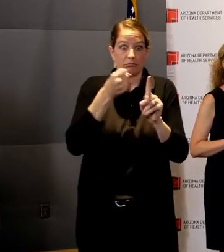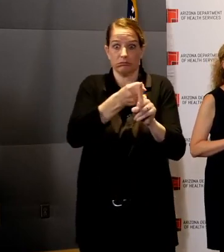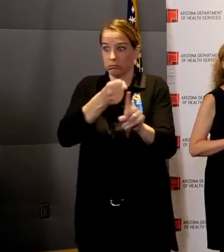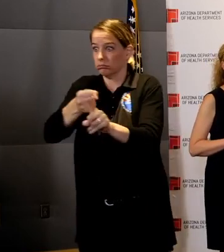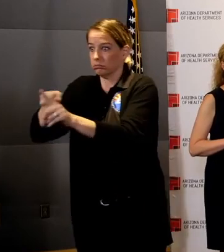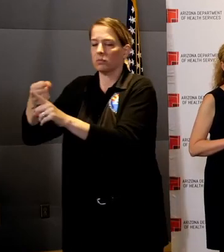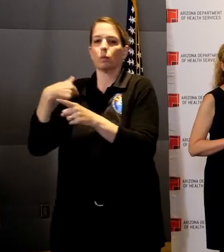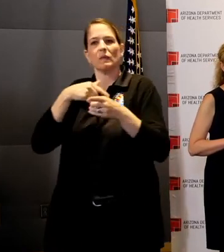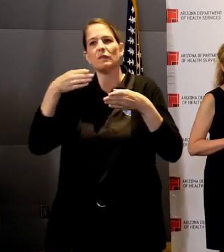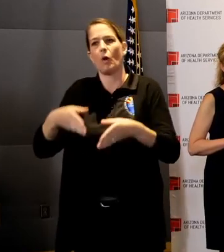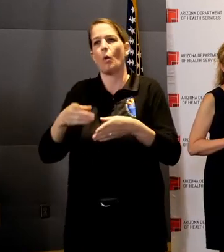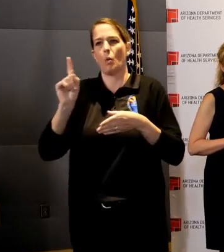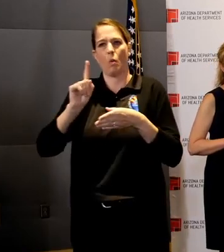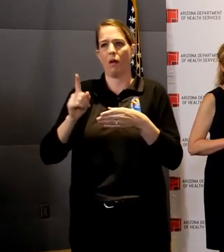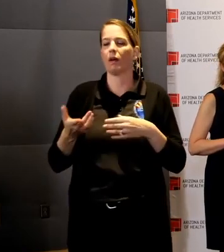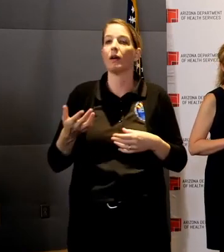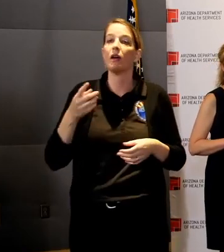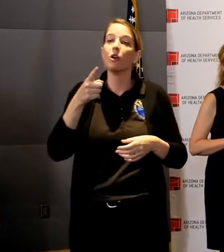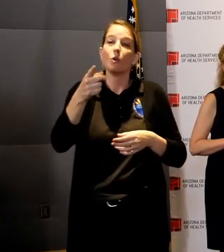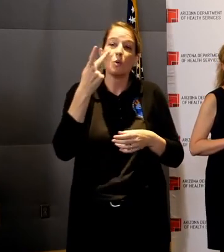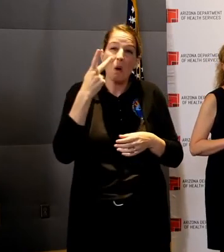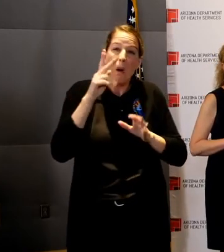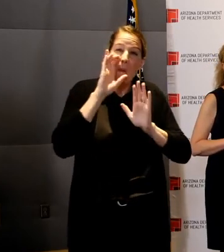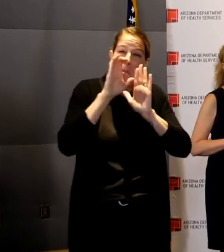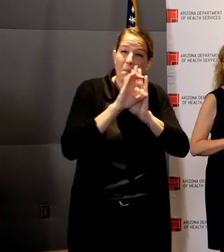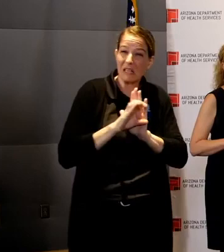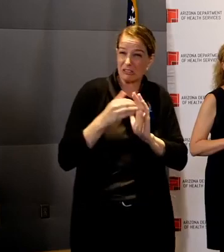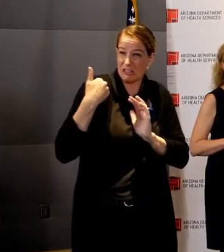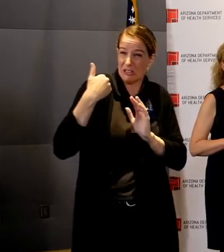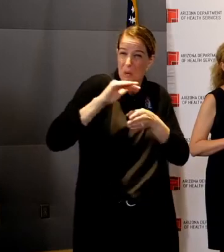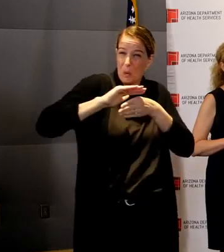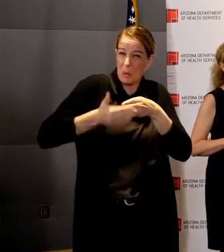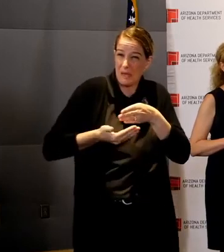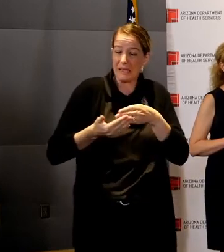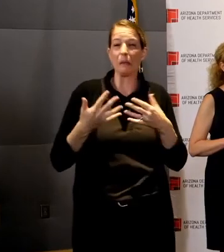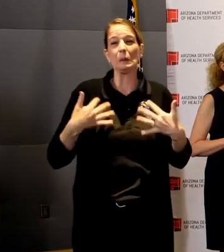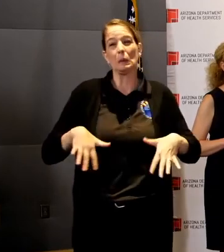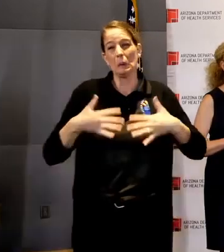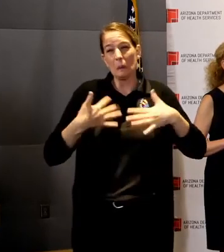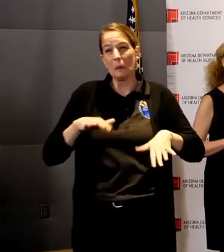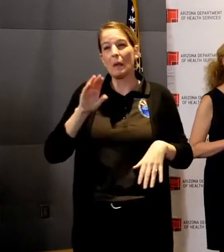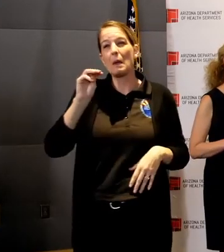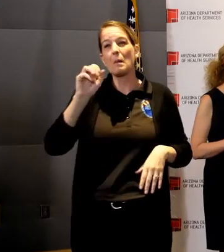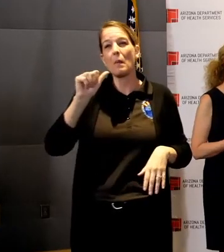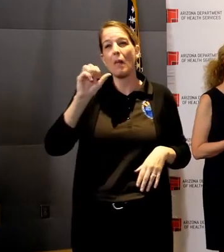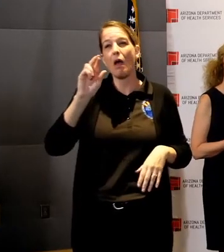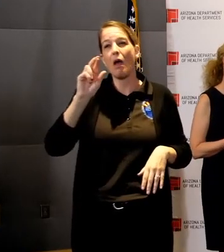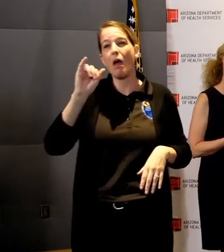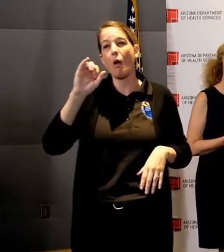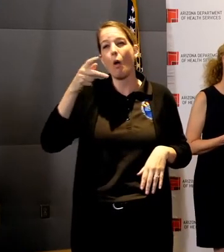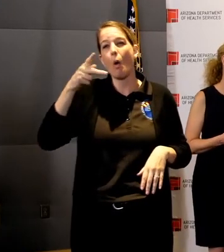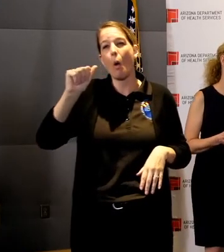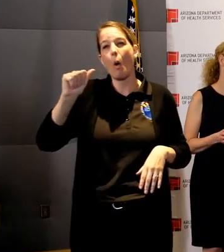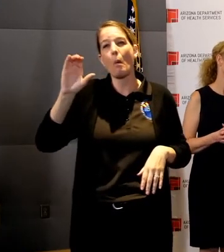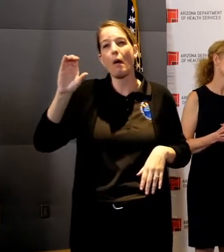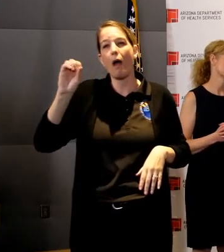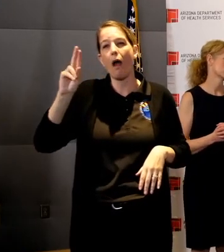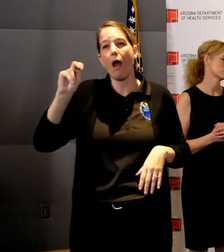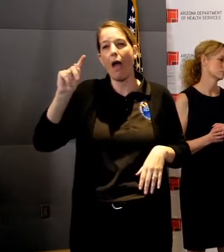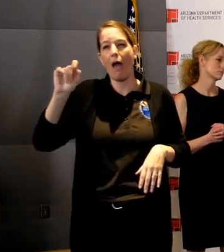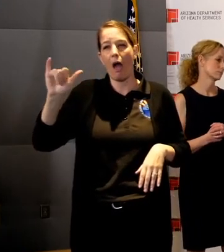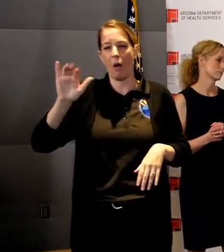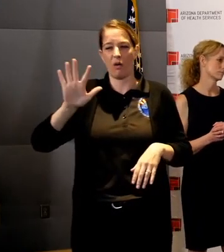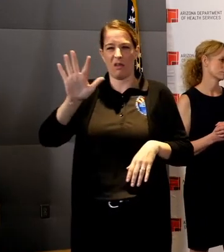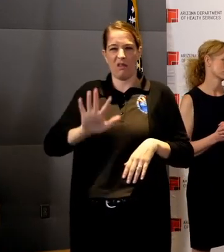pictures that you saw from this weekend. Of course, in Maricopa County, the size of the pallet is going to be much larger